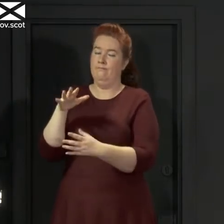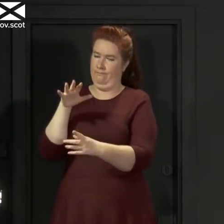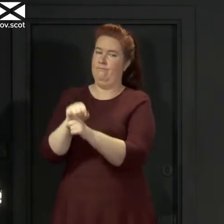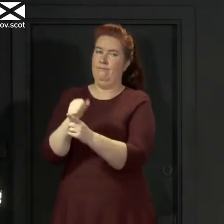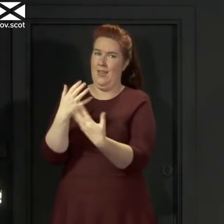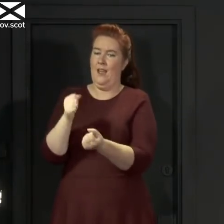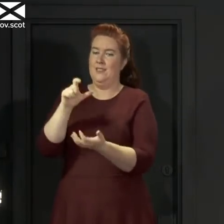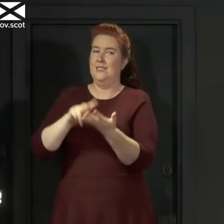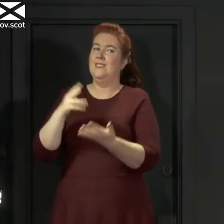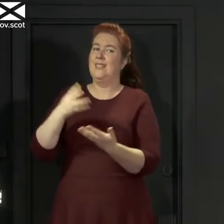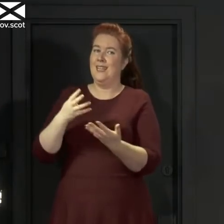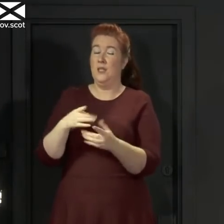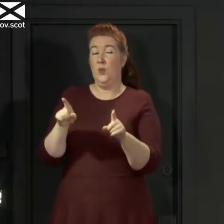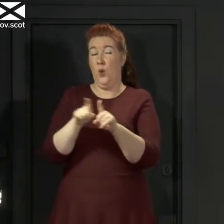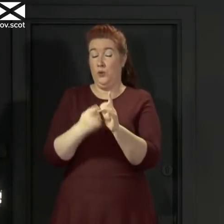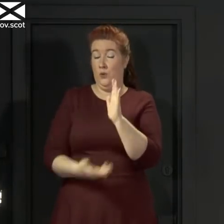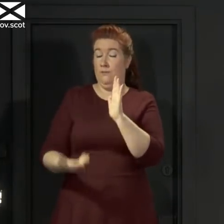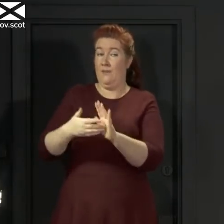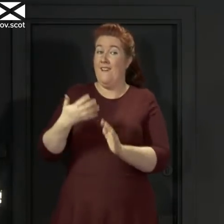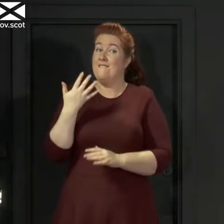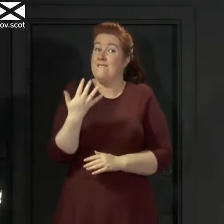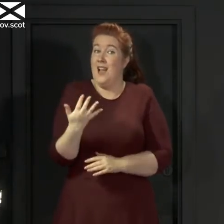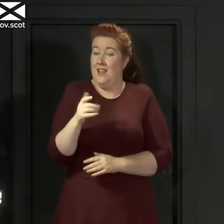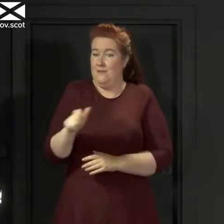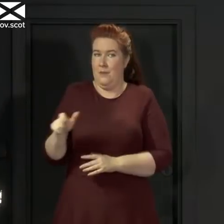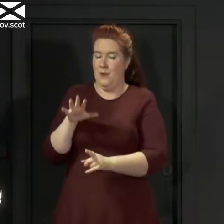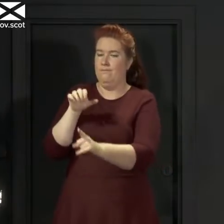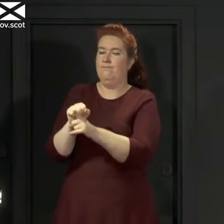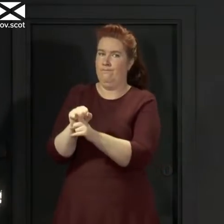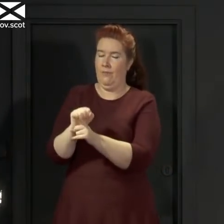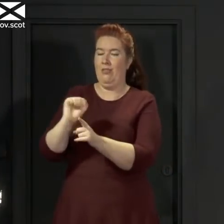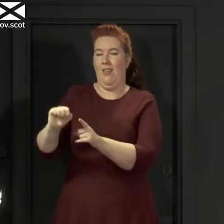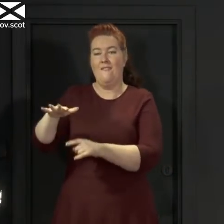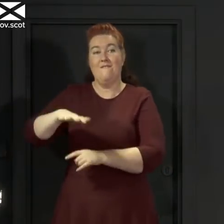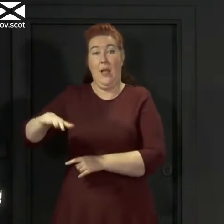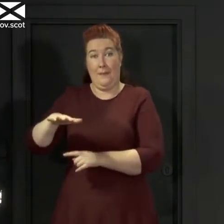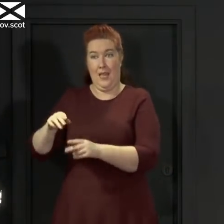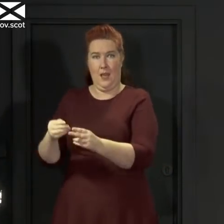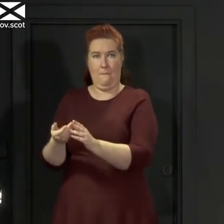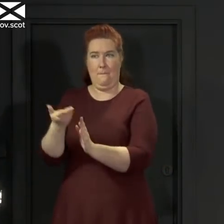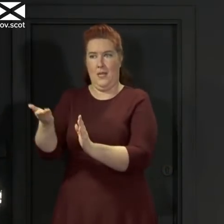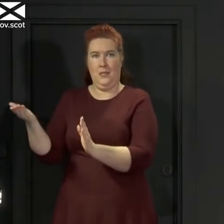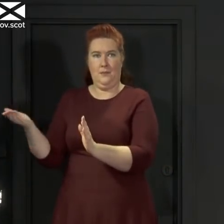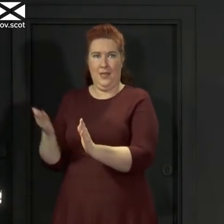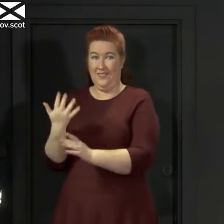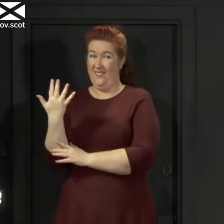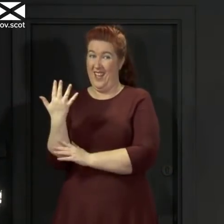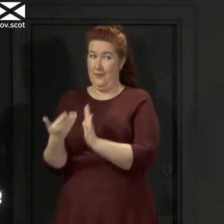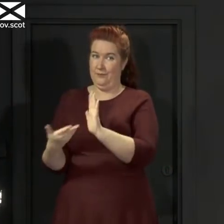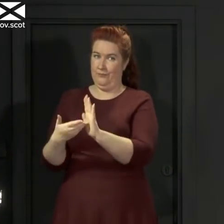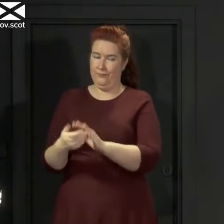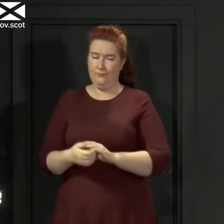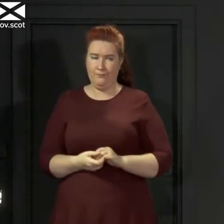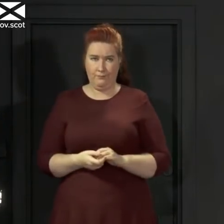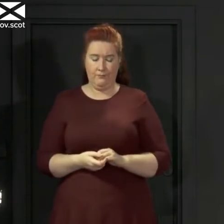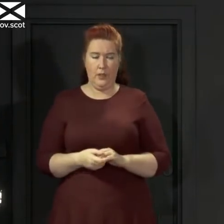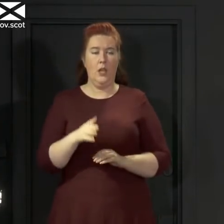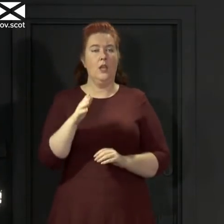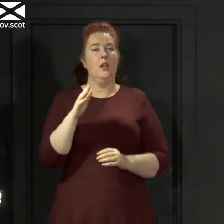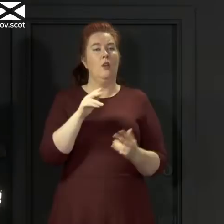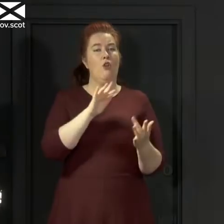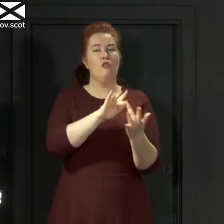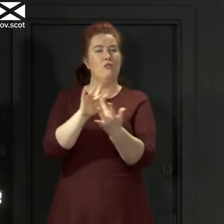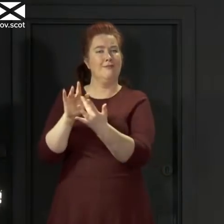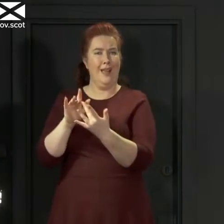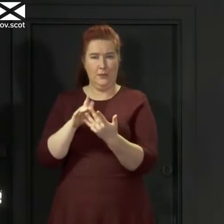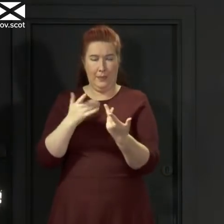further five additional positive cases have been identified through the tracing of family members and close contacts. Contact tracing has